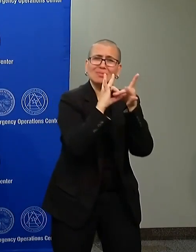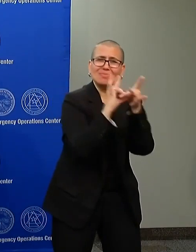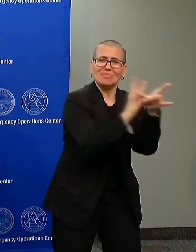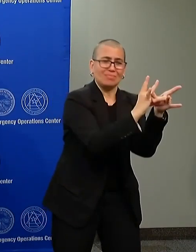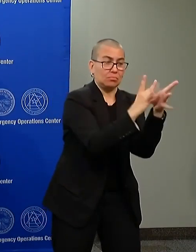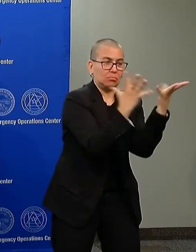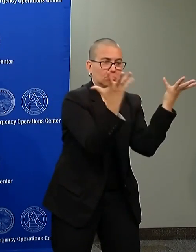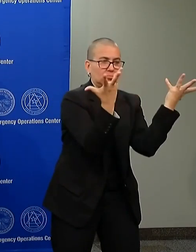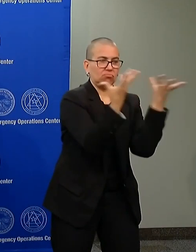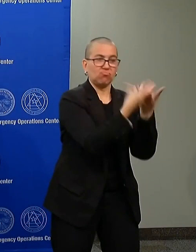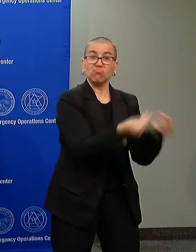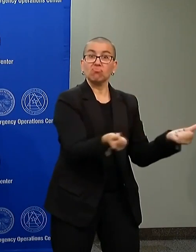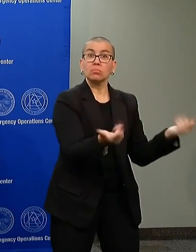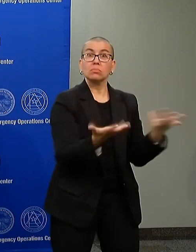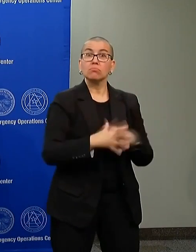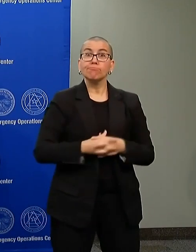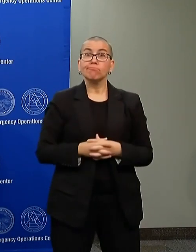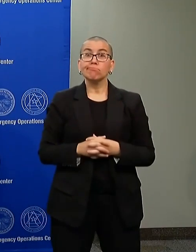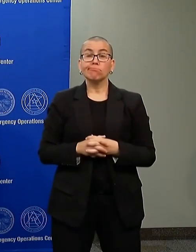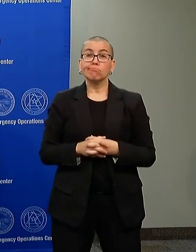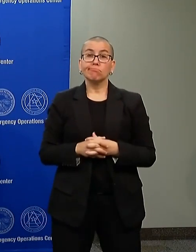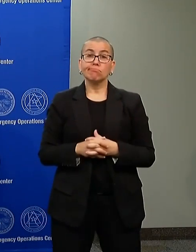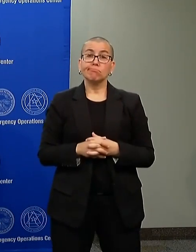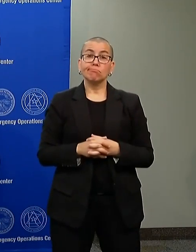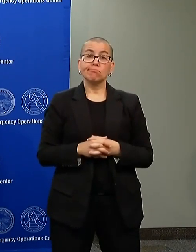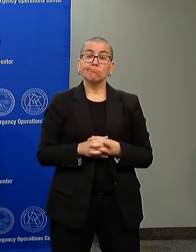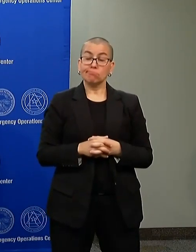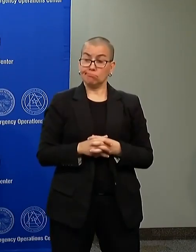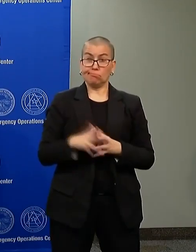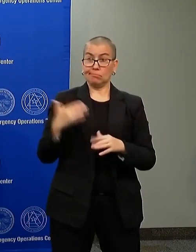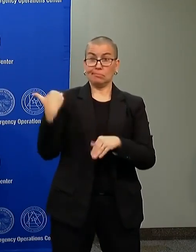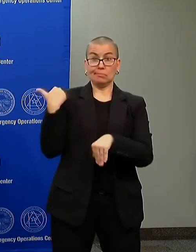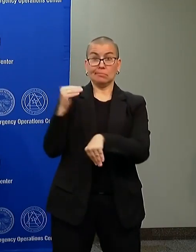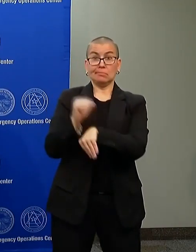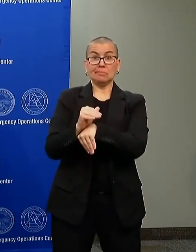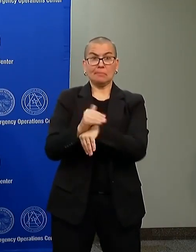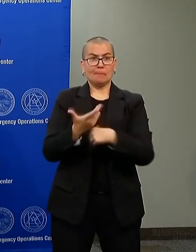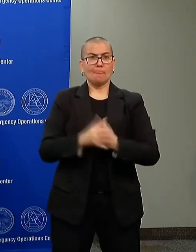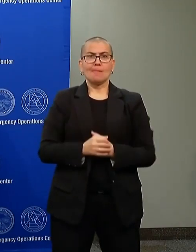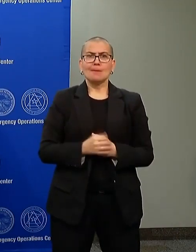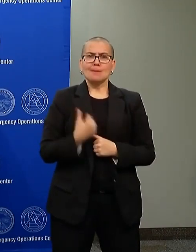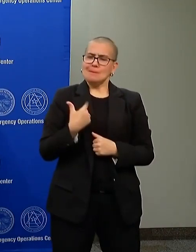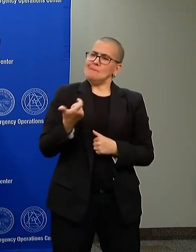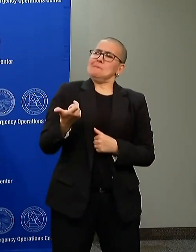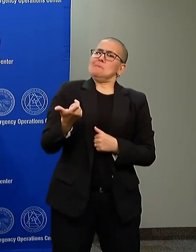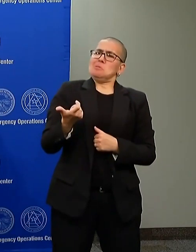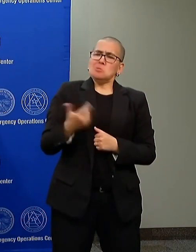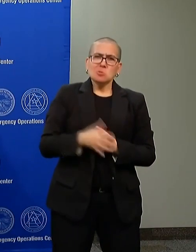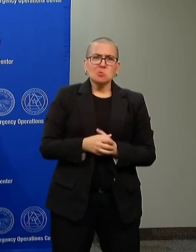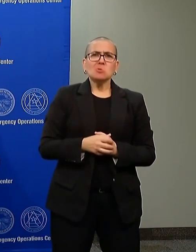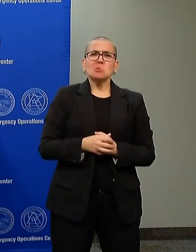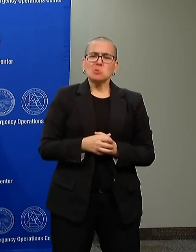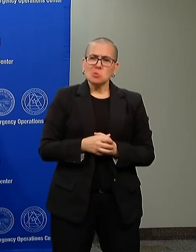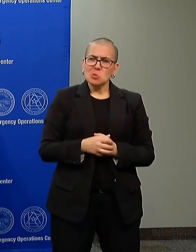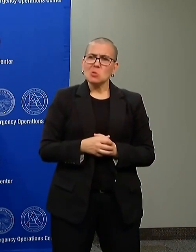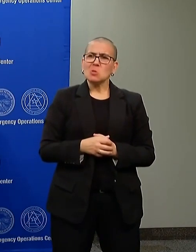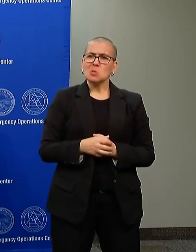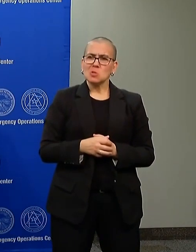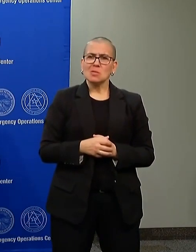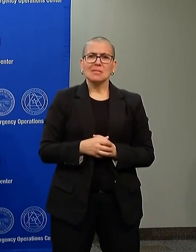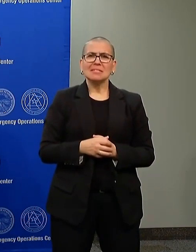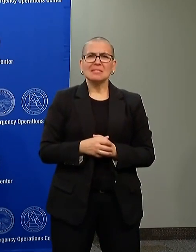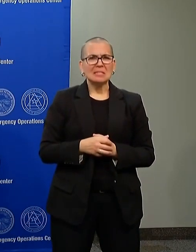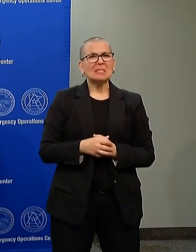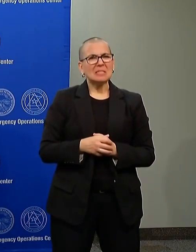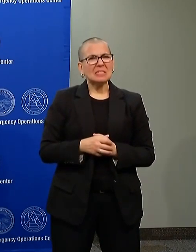Last night, we saw not only a change in the temperament and the approach of